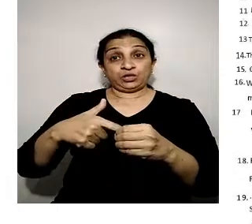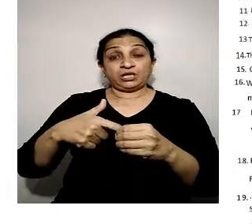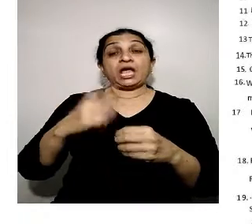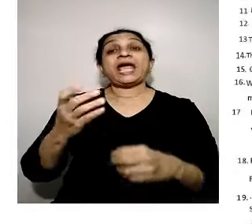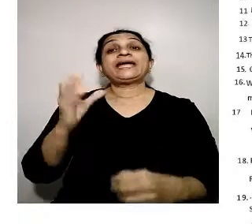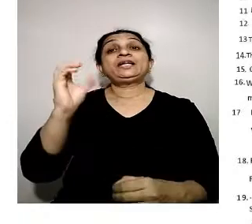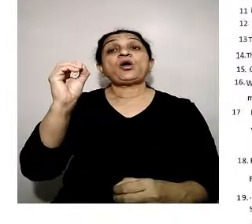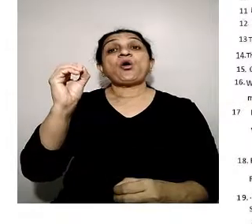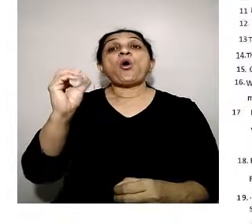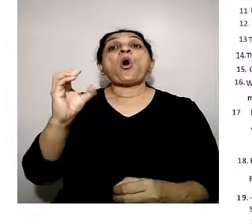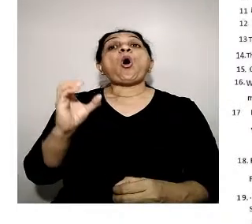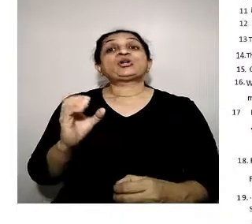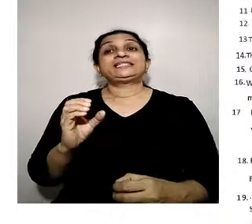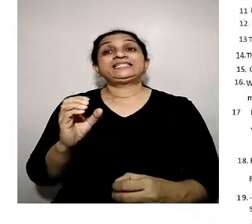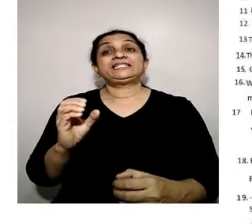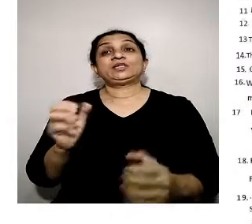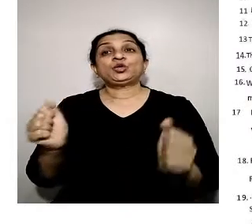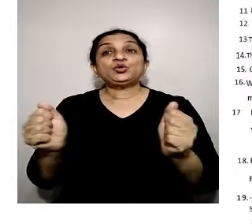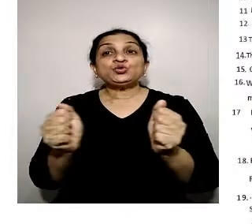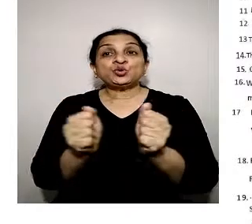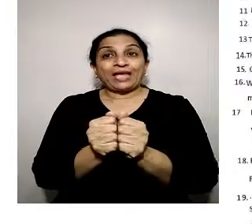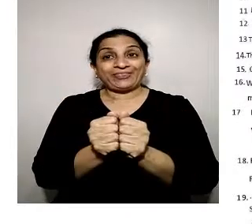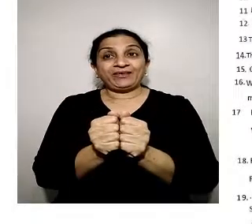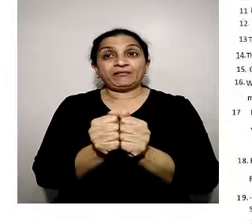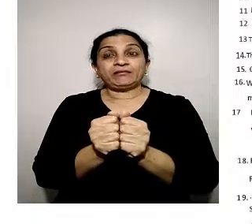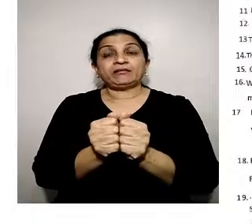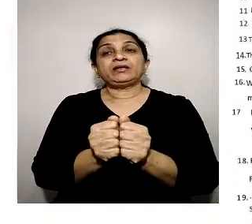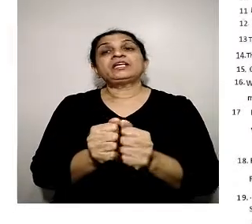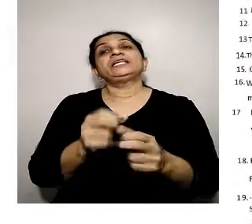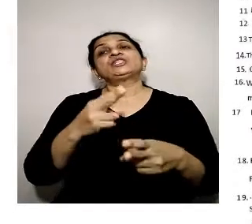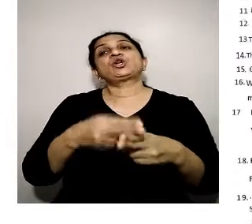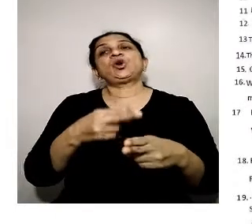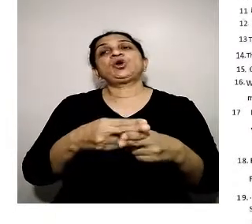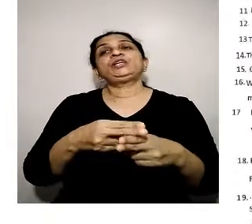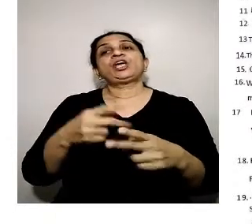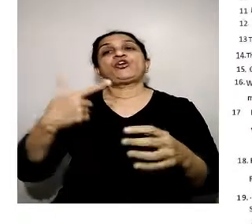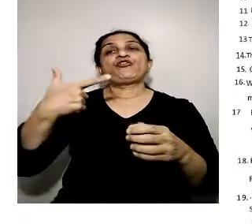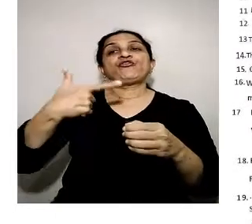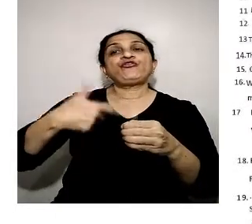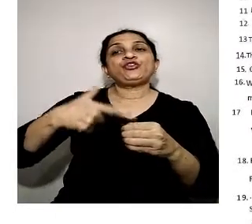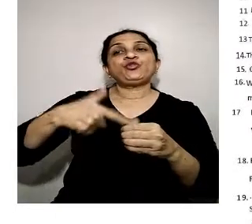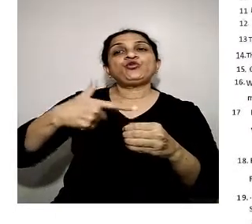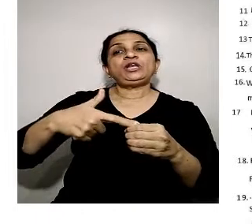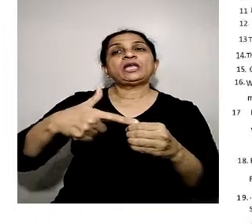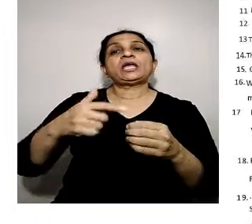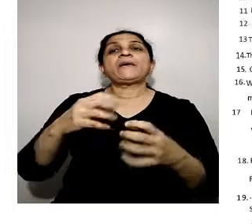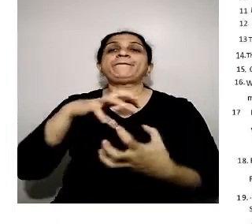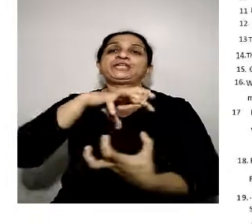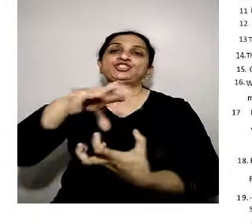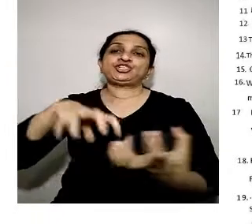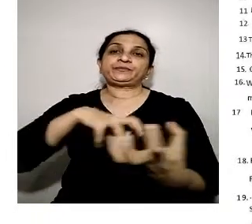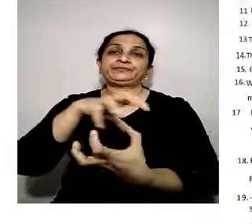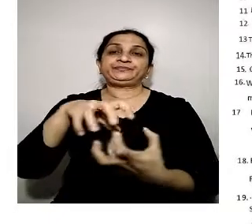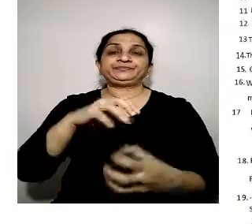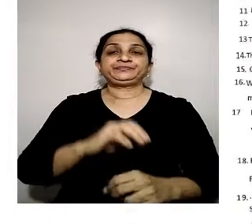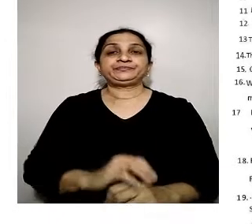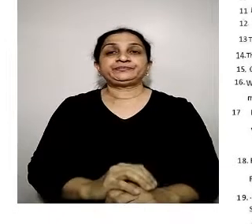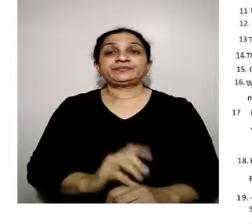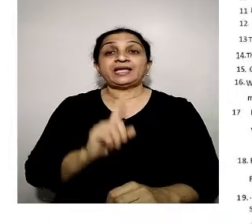Fuel and oxidants are together called fuel mixture.